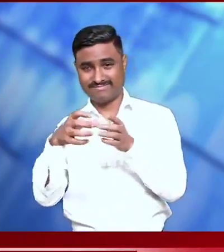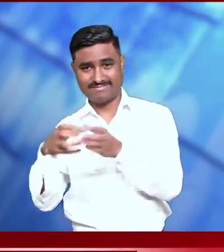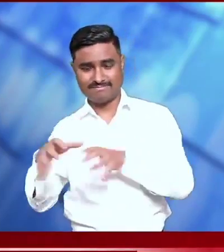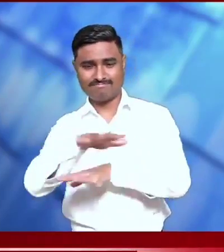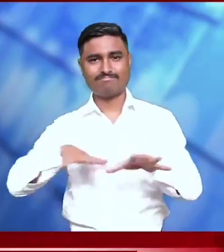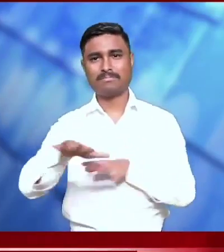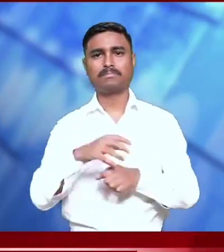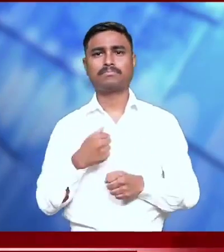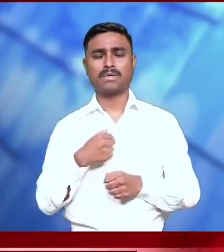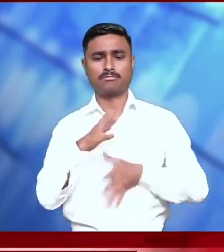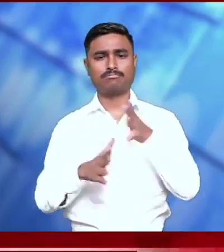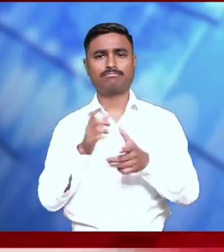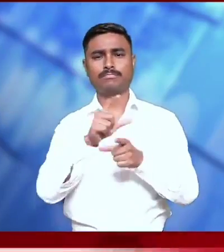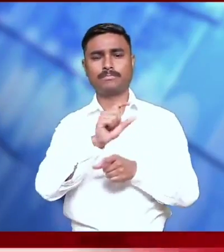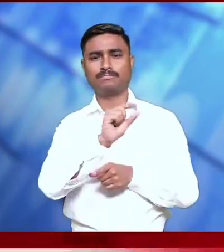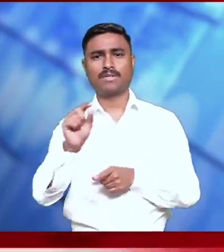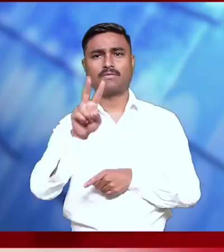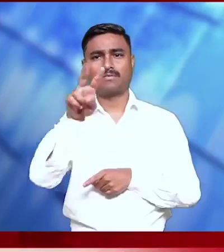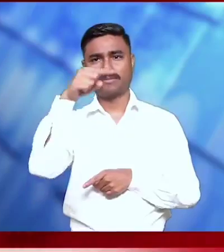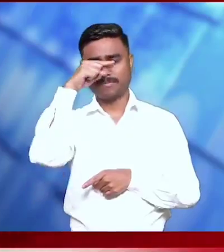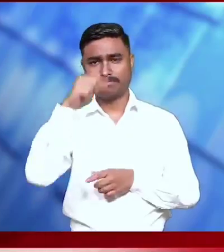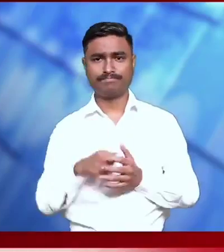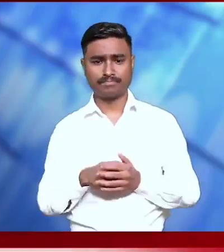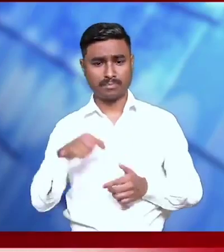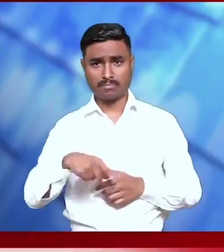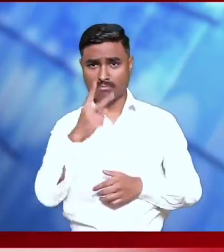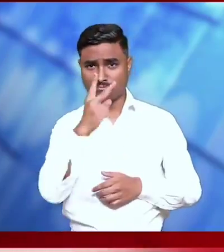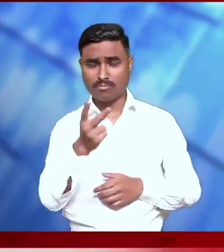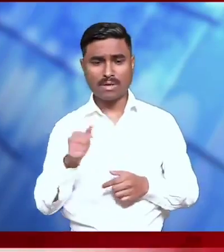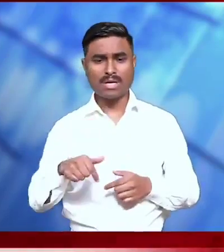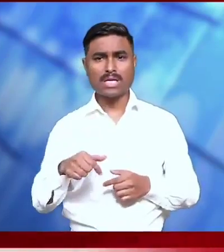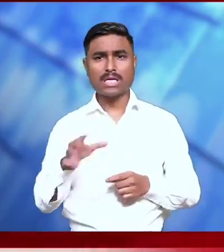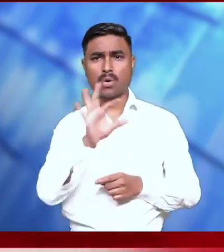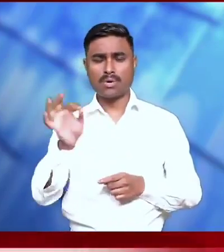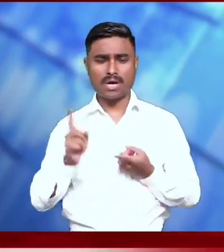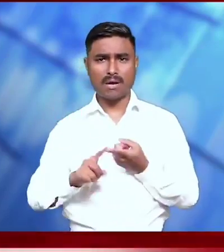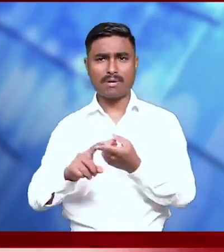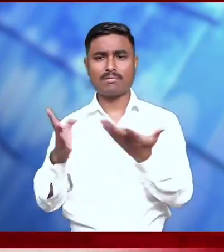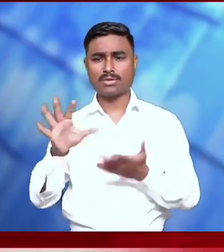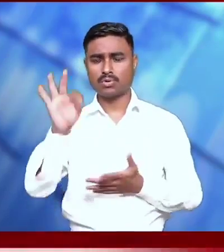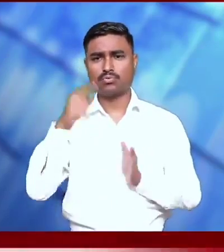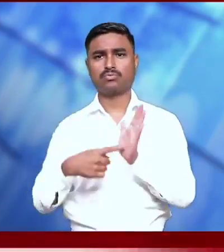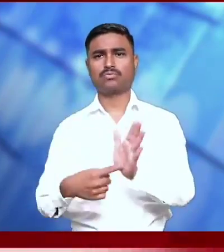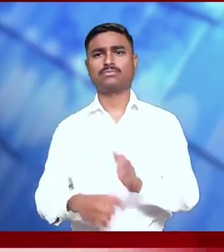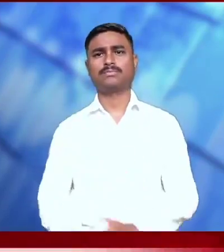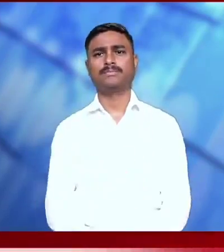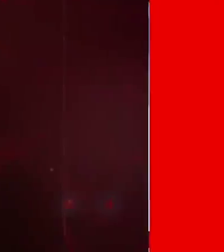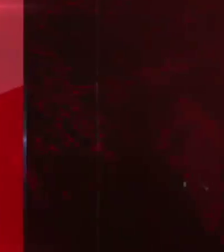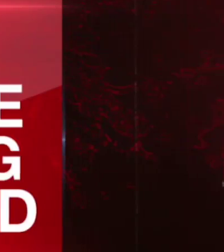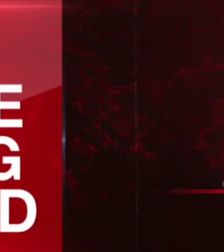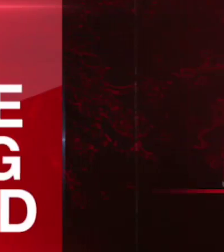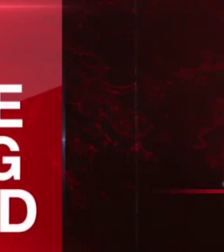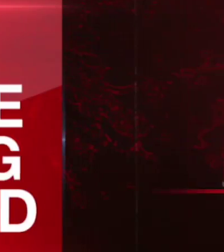is Sign Language Interpreter Bishal Biswakarma. In this special bulletin, we present top stories of the week.